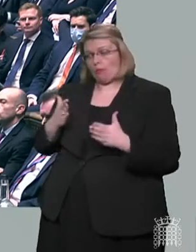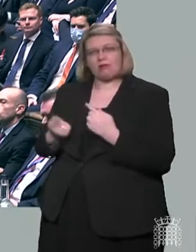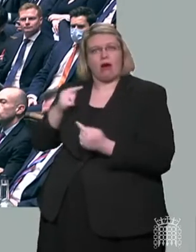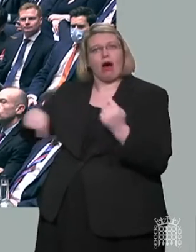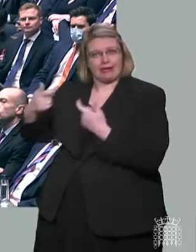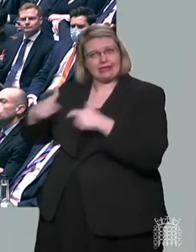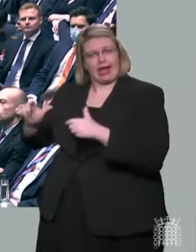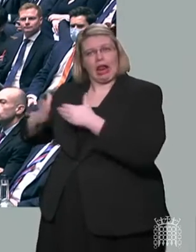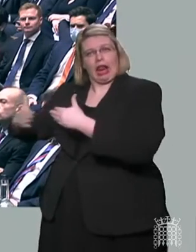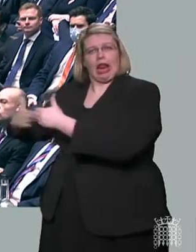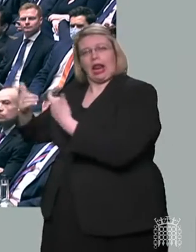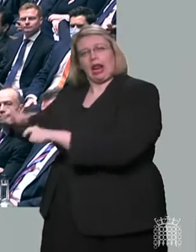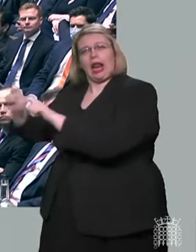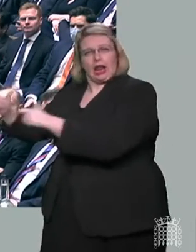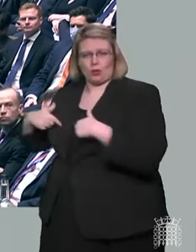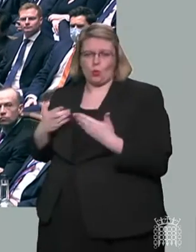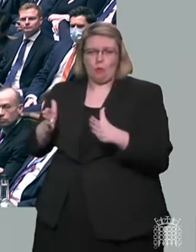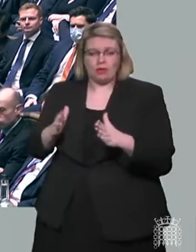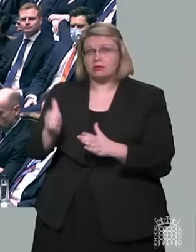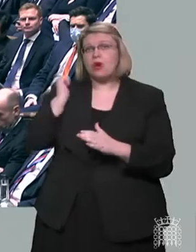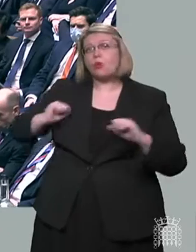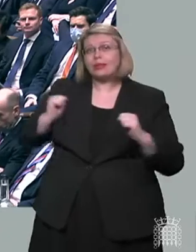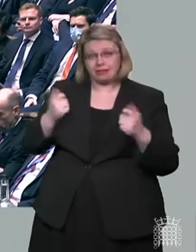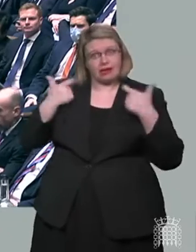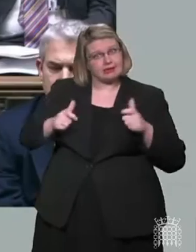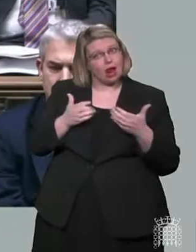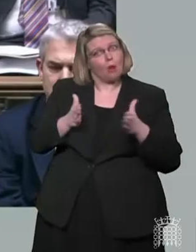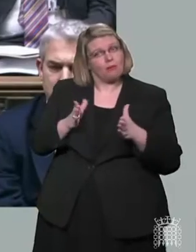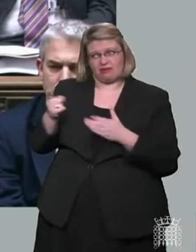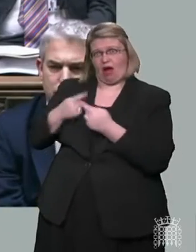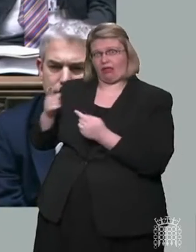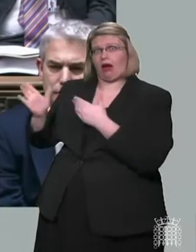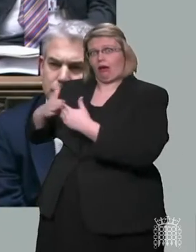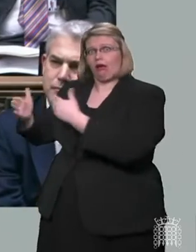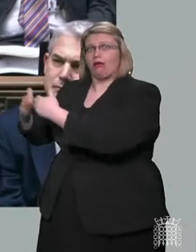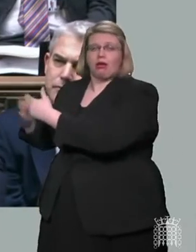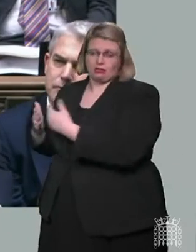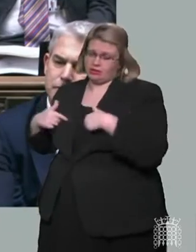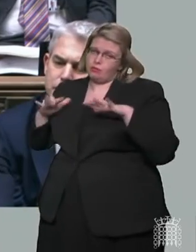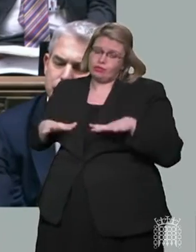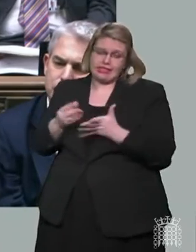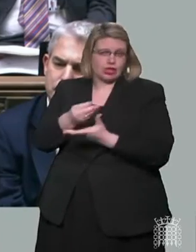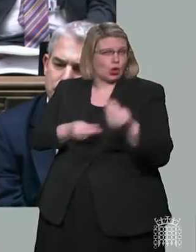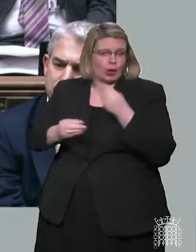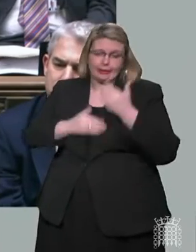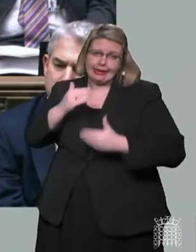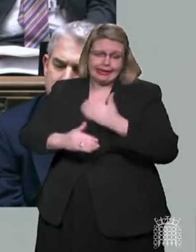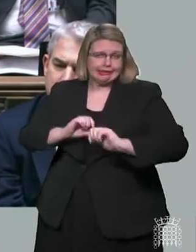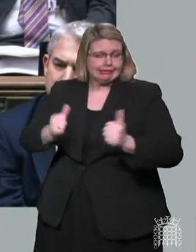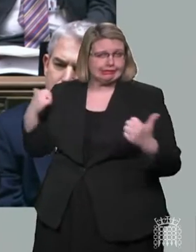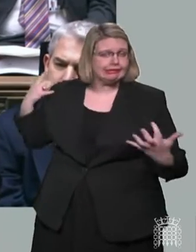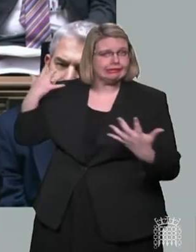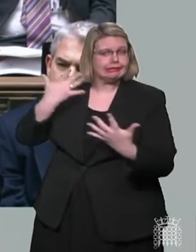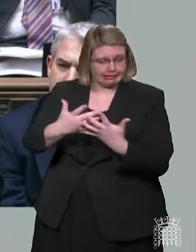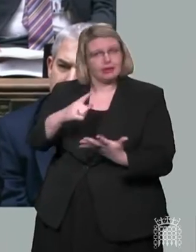closed. And keeping things open this winter while others shut down again. Making us one of the most open economies and societies in Europe.